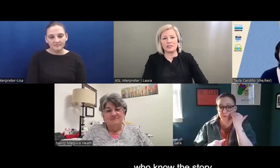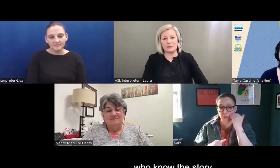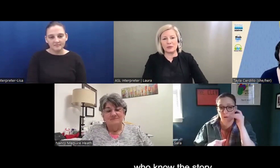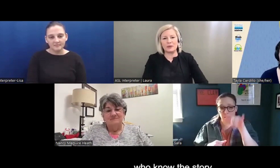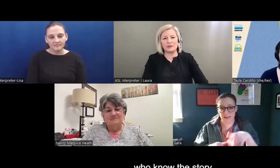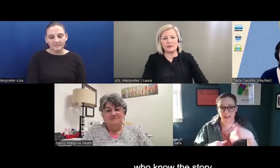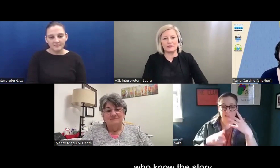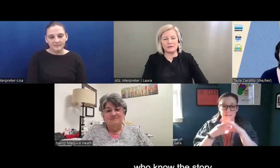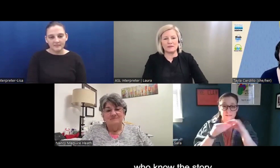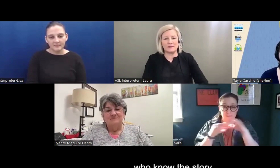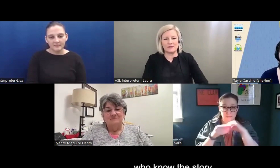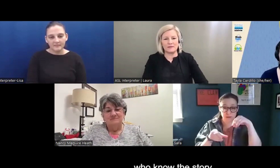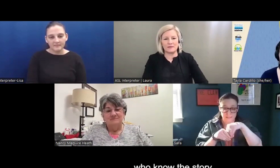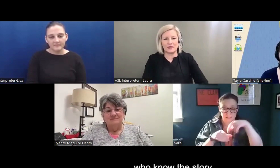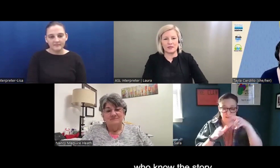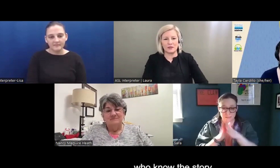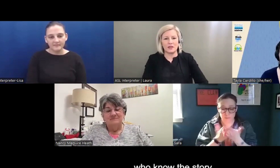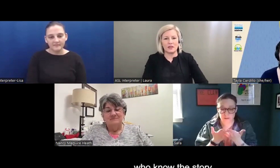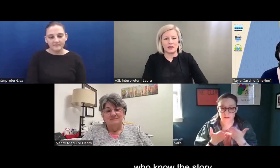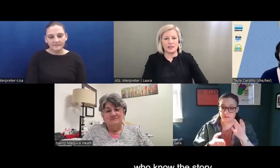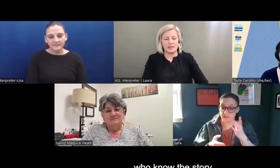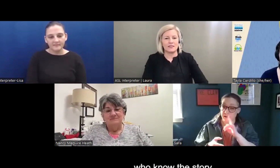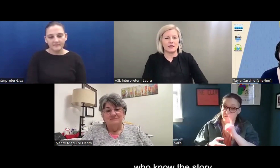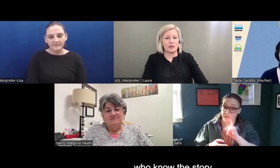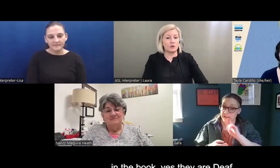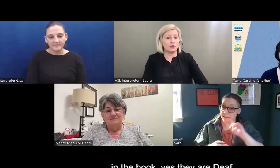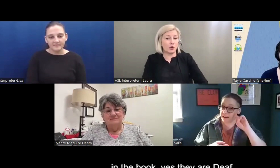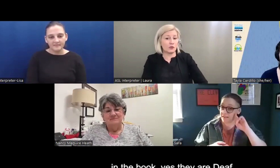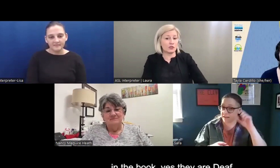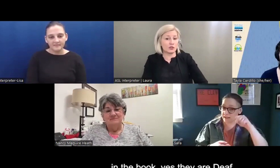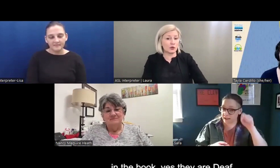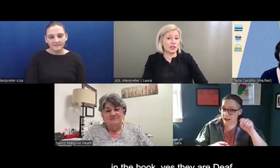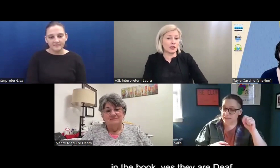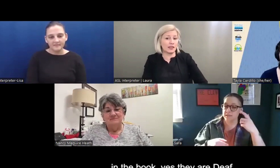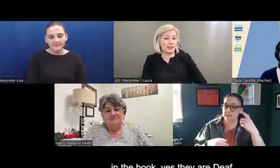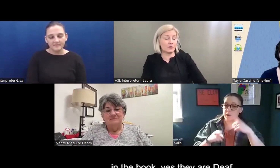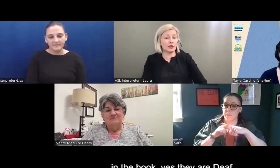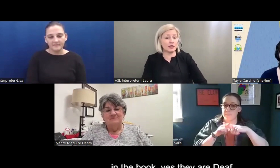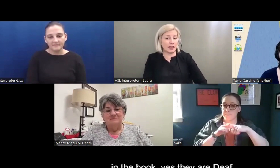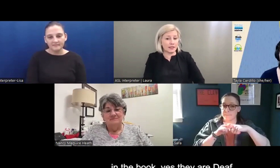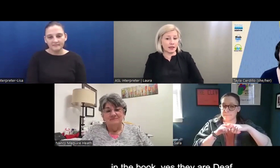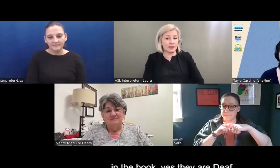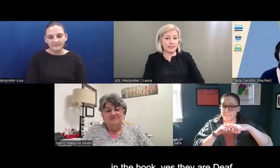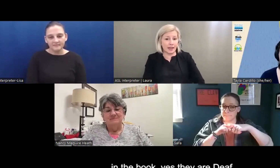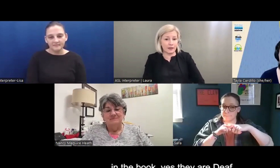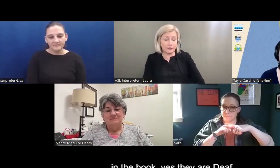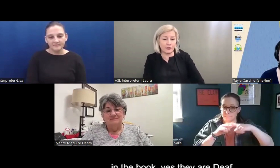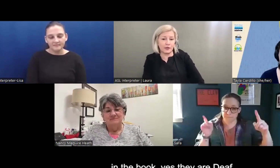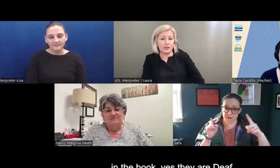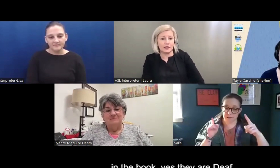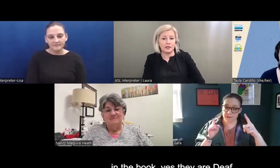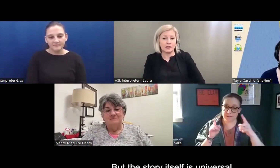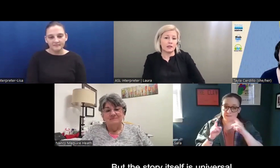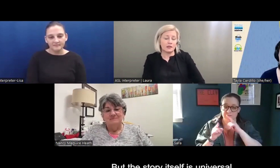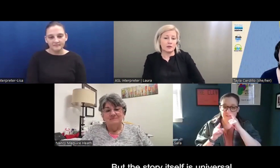encourage people people who know the story in the book and Yes, they are deaf.